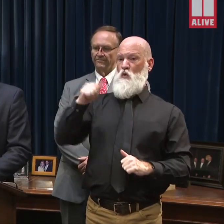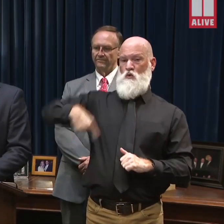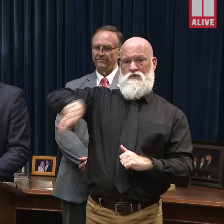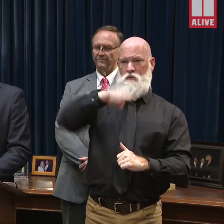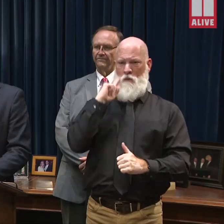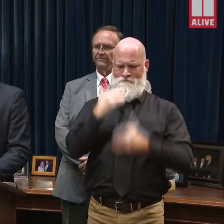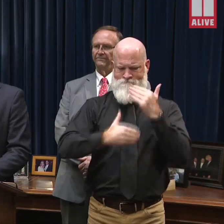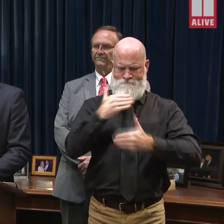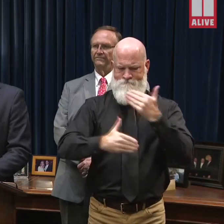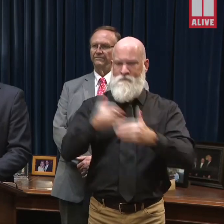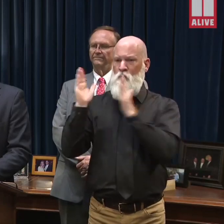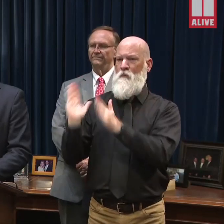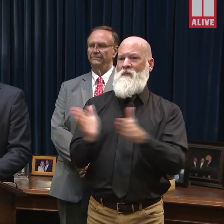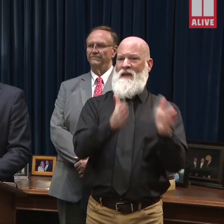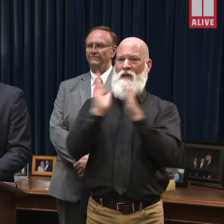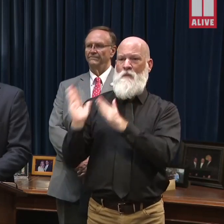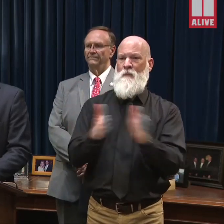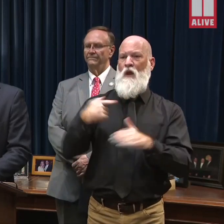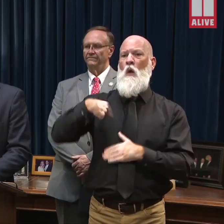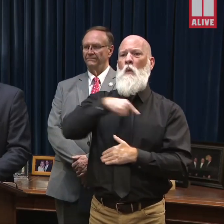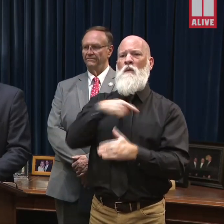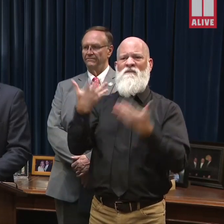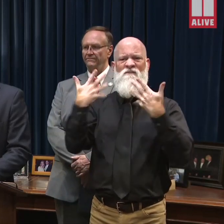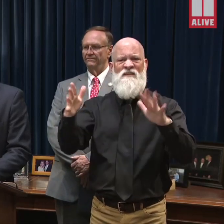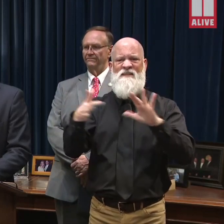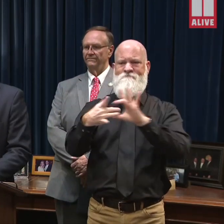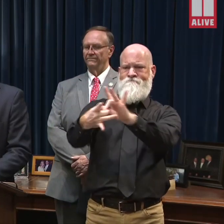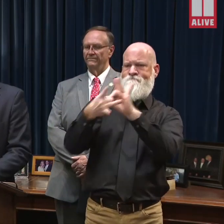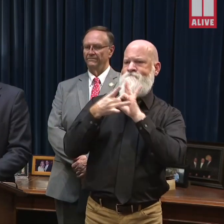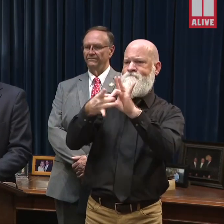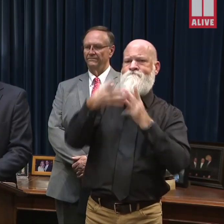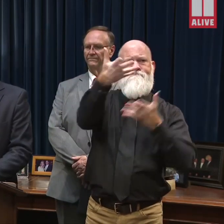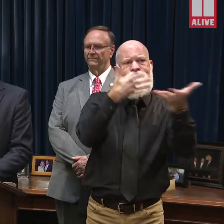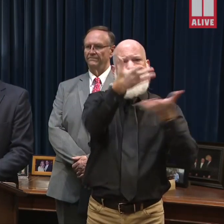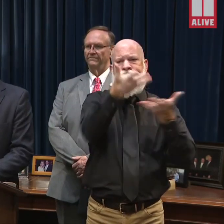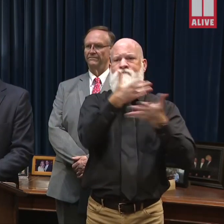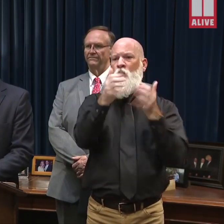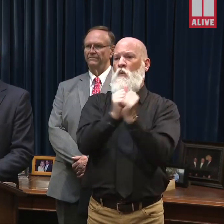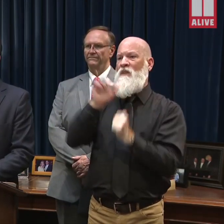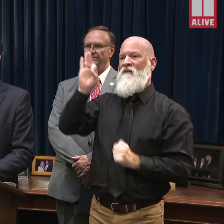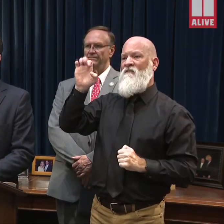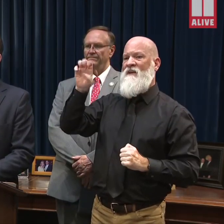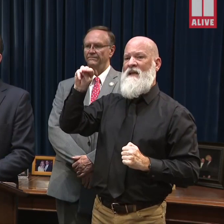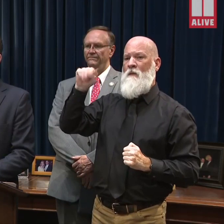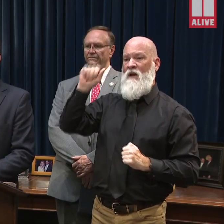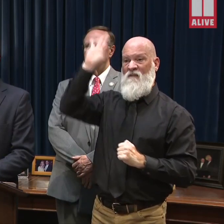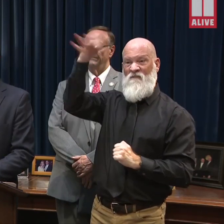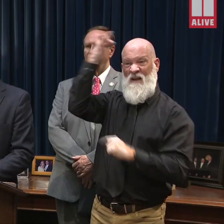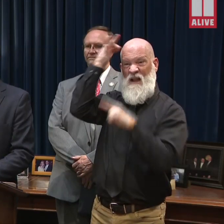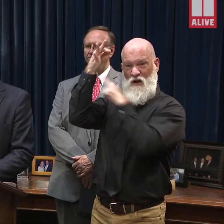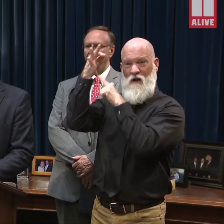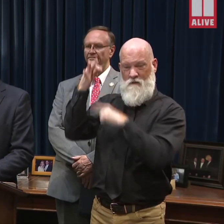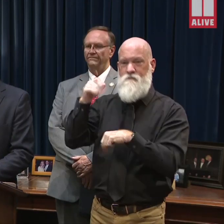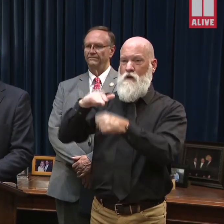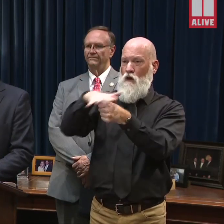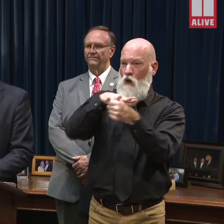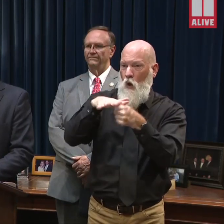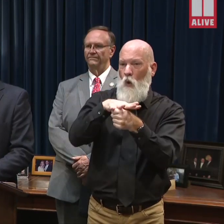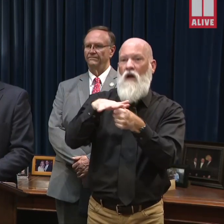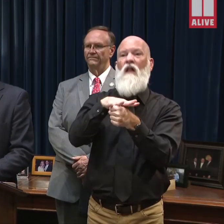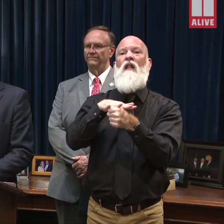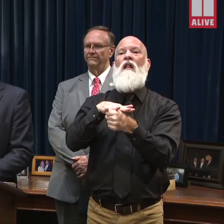emergency and management officials, state and local governments, private sector businesses, and also our neighboring states.